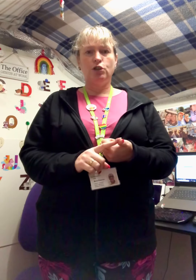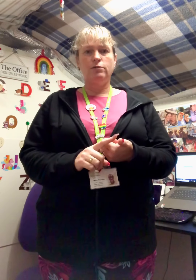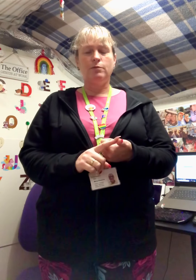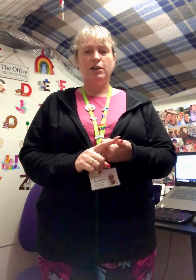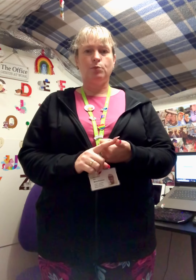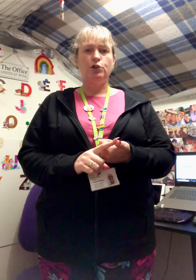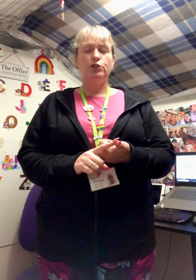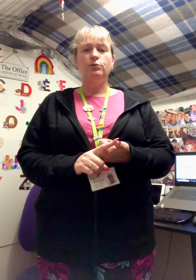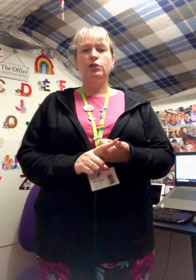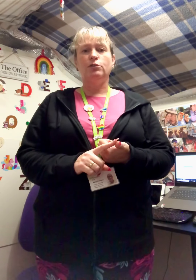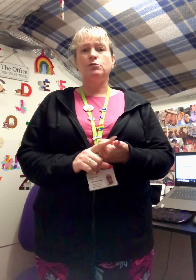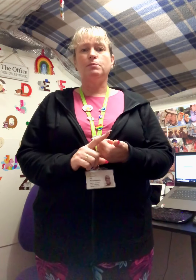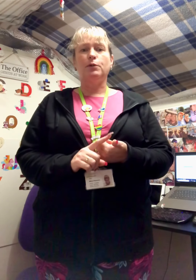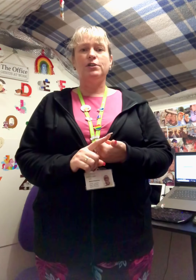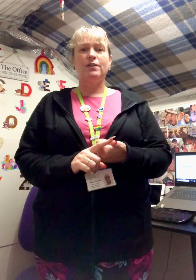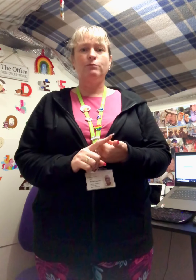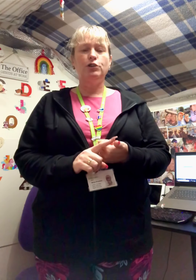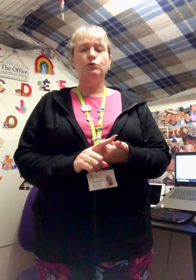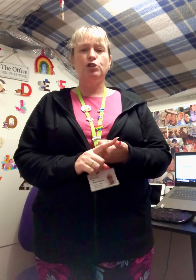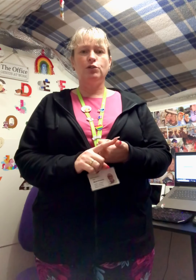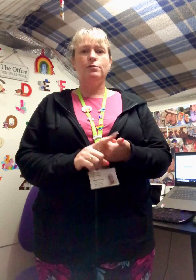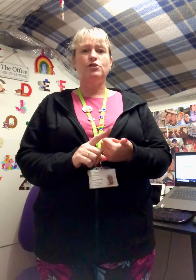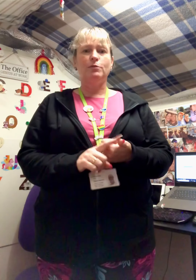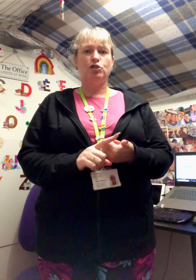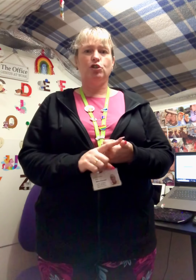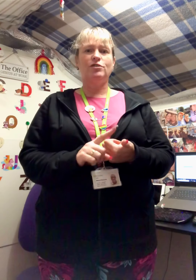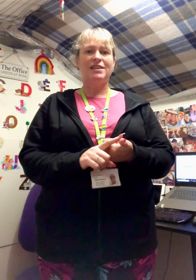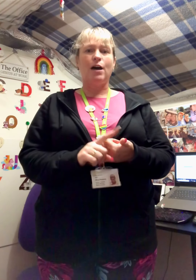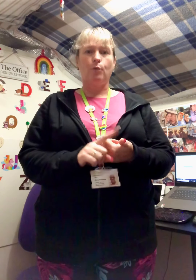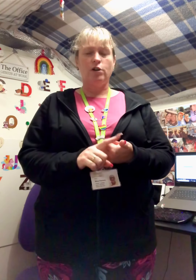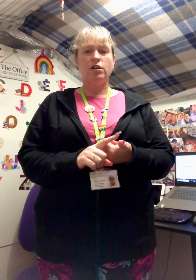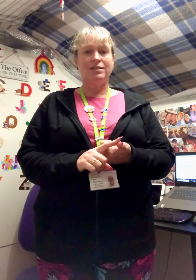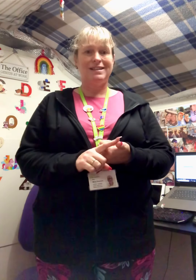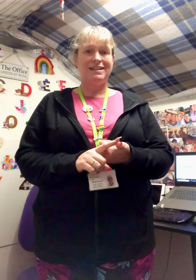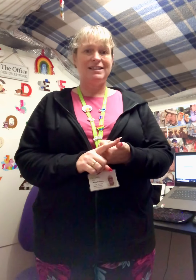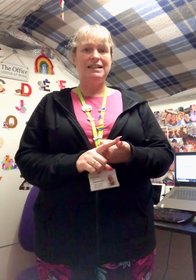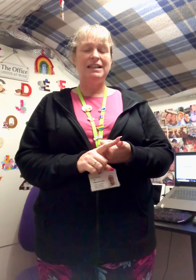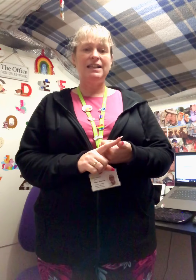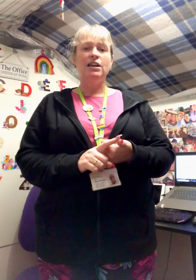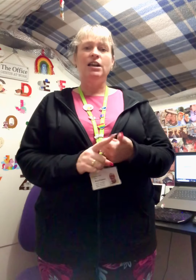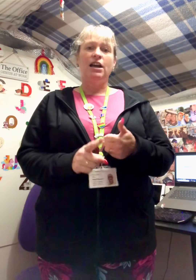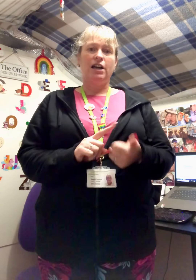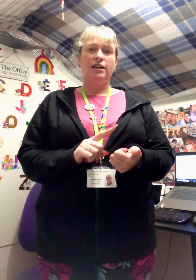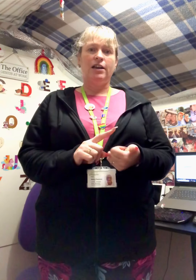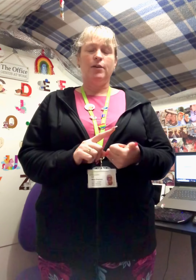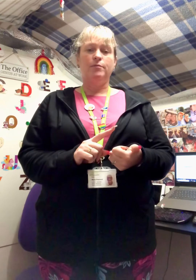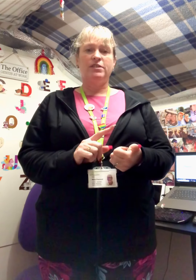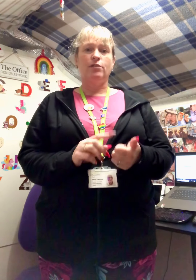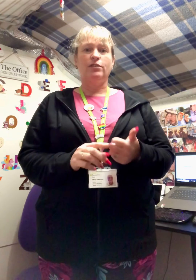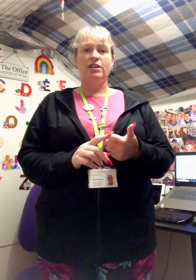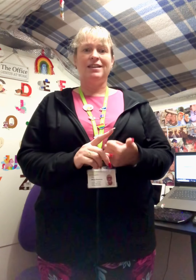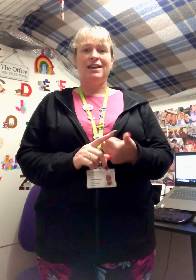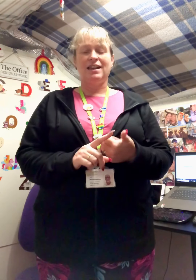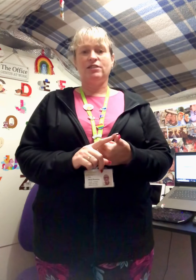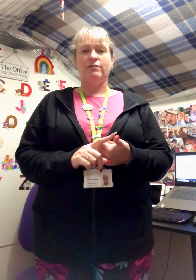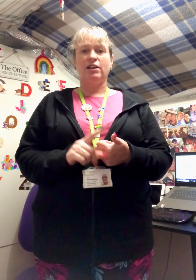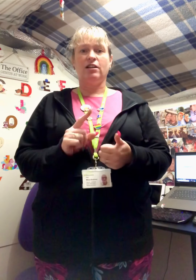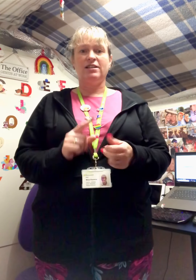which one you use but whichever one you choose you must use that one consistently and so that they get to recognize that